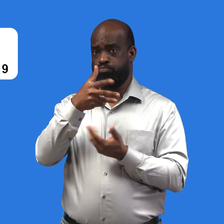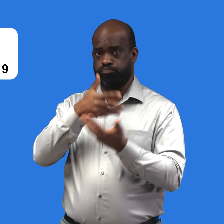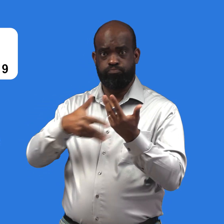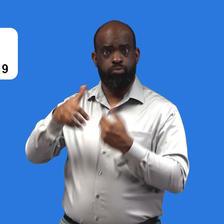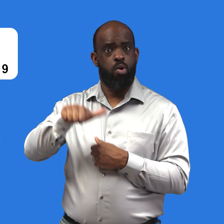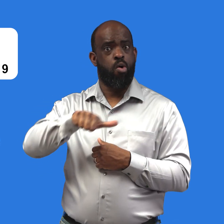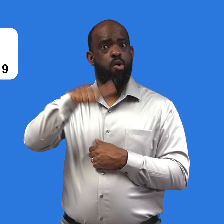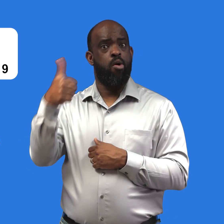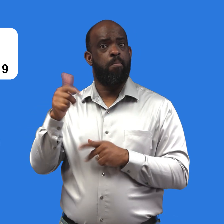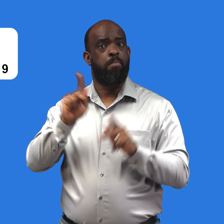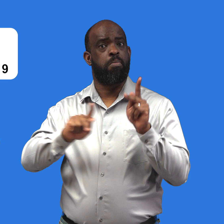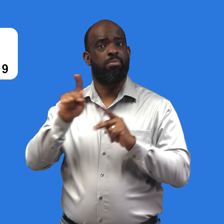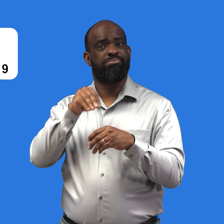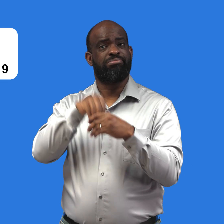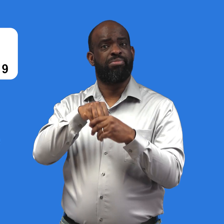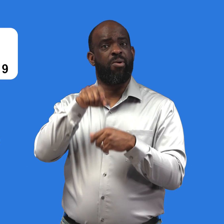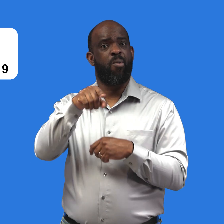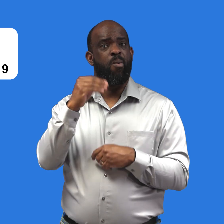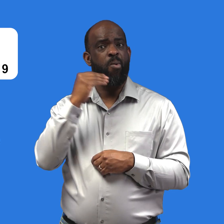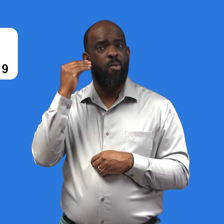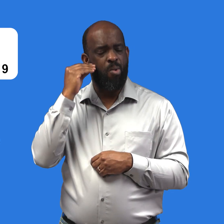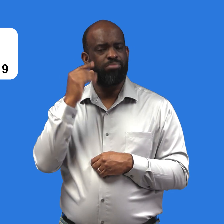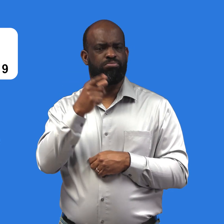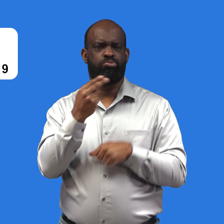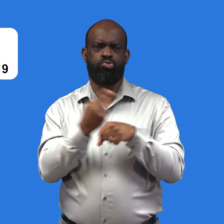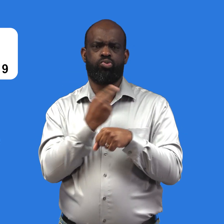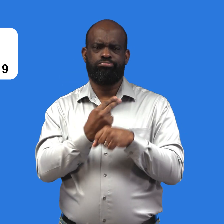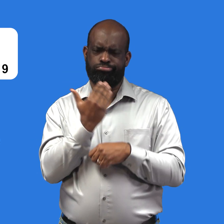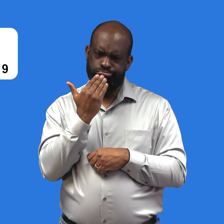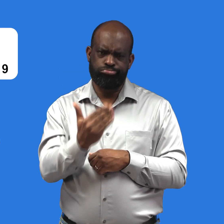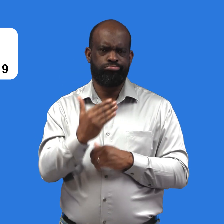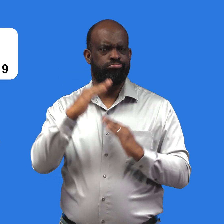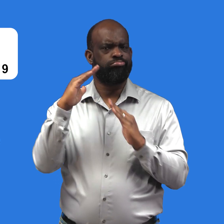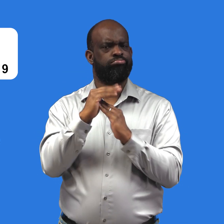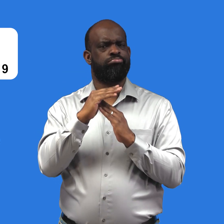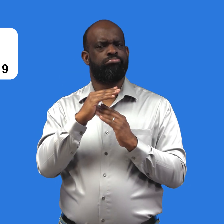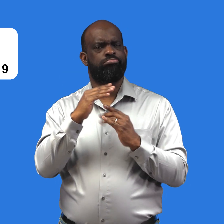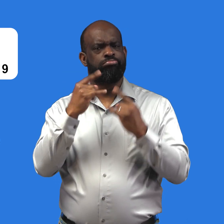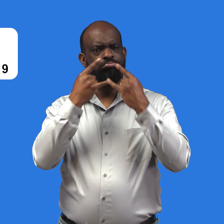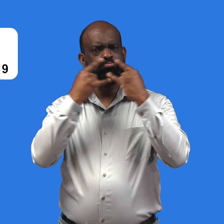Wear a high-quality mask when you're around other people indoors, even at home.